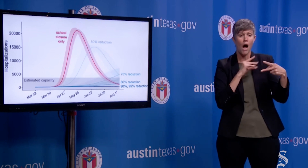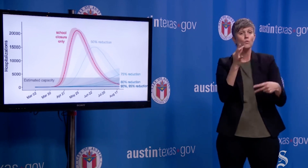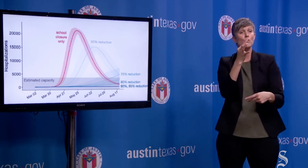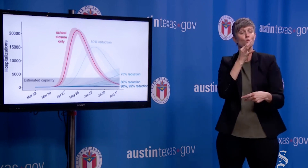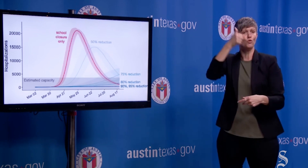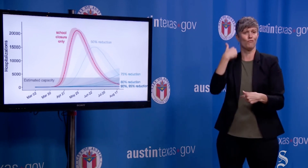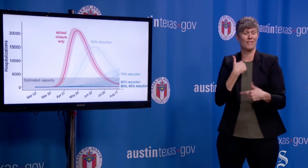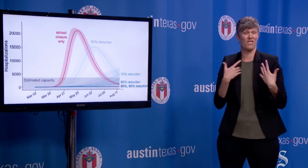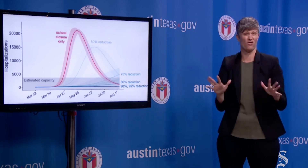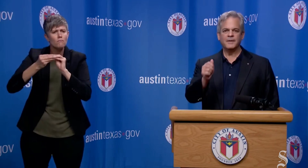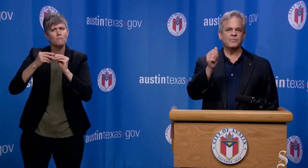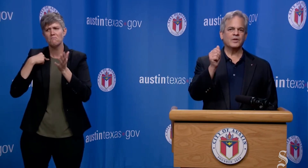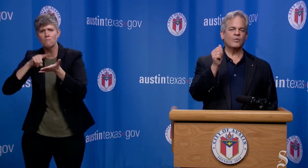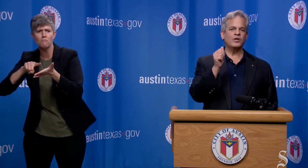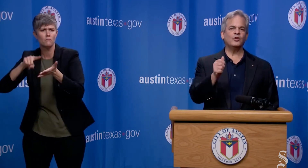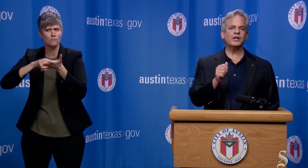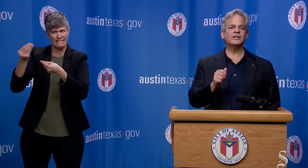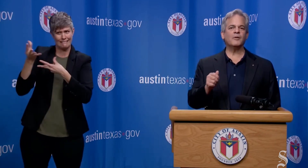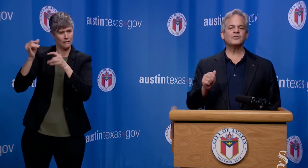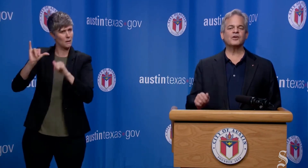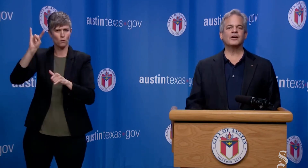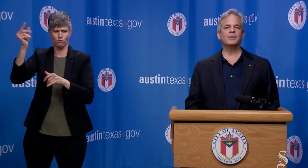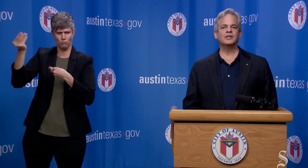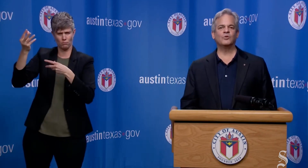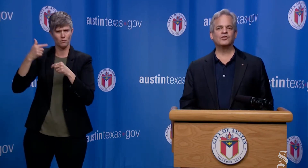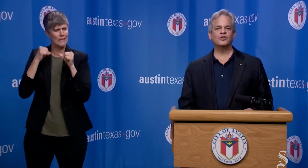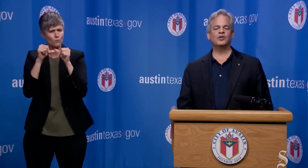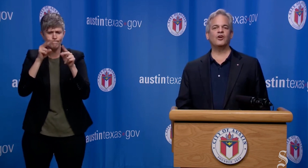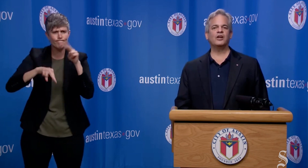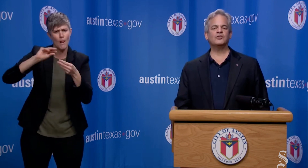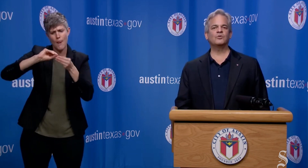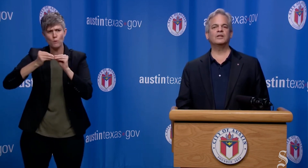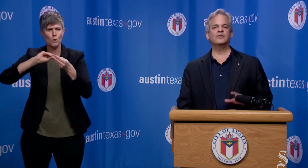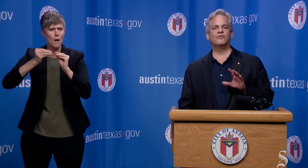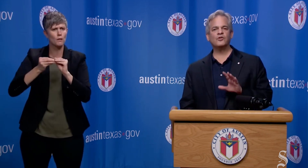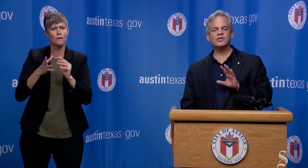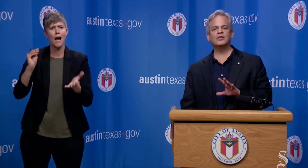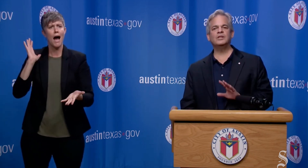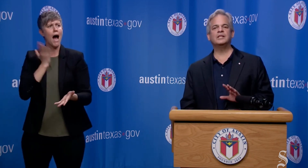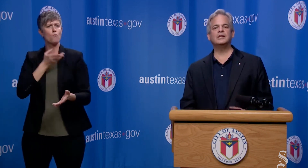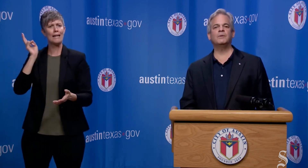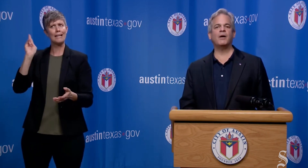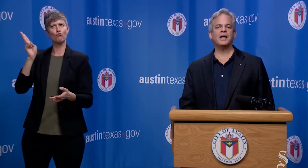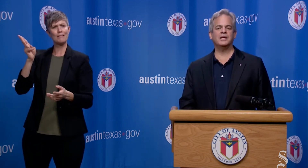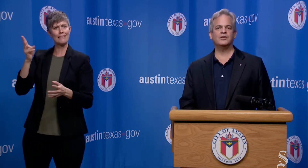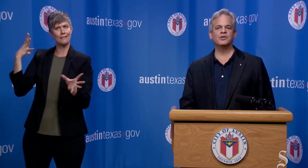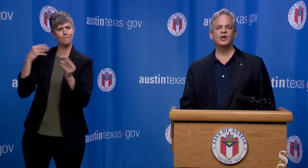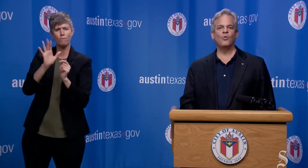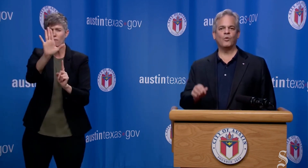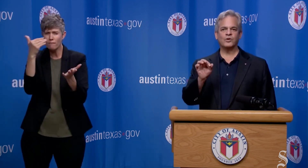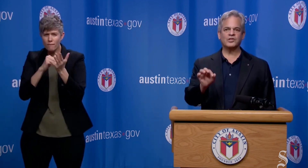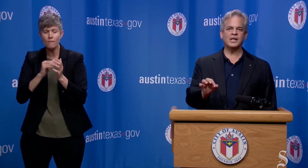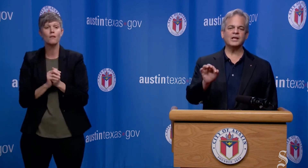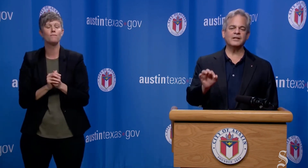get ready to prepare. When you look at the numbers that are coming into us and you look at our history, the first thing you need to keep in mind is